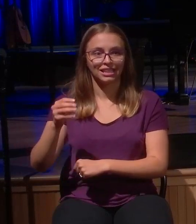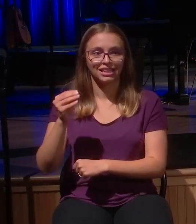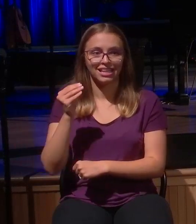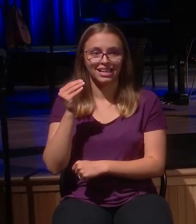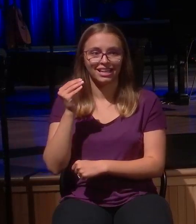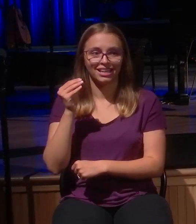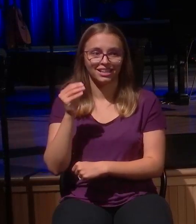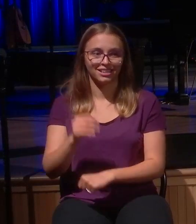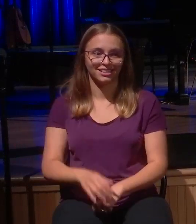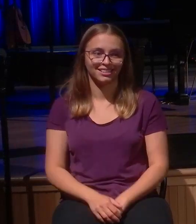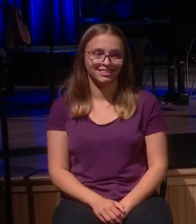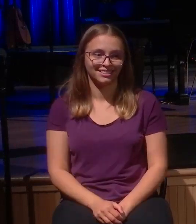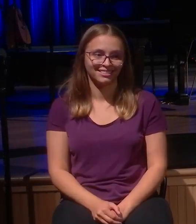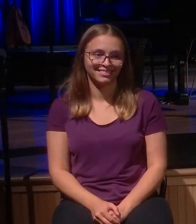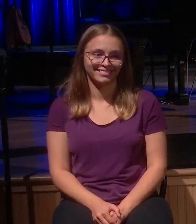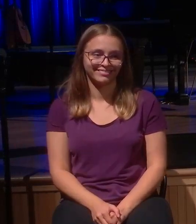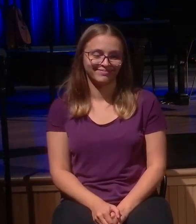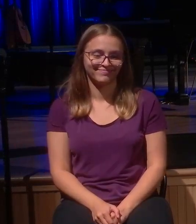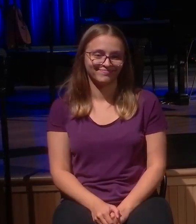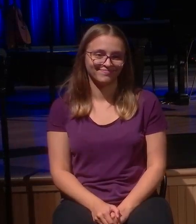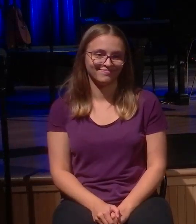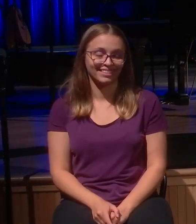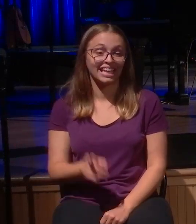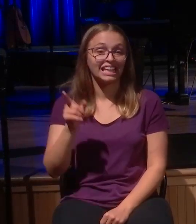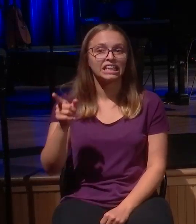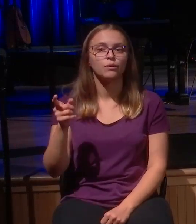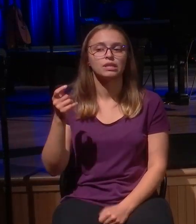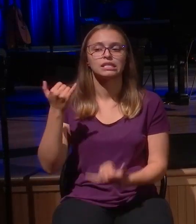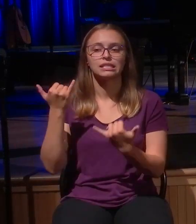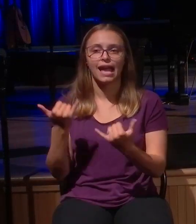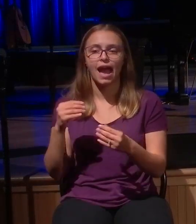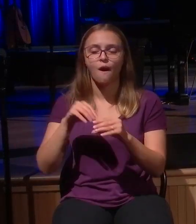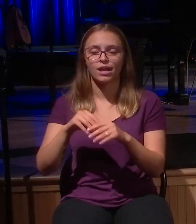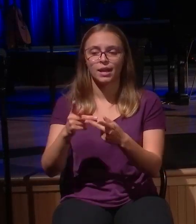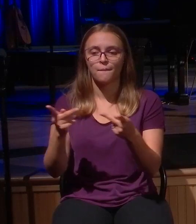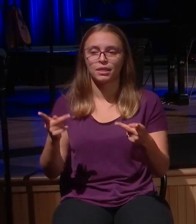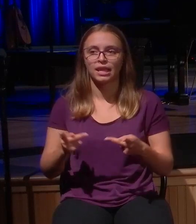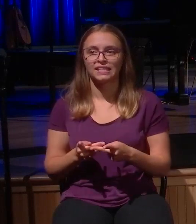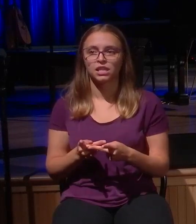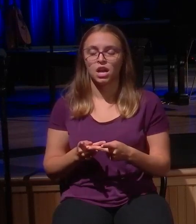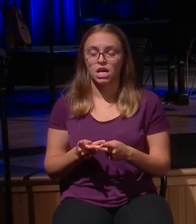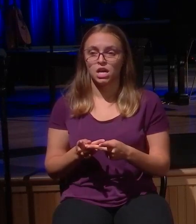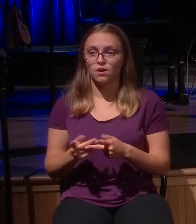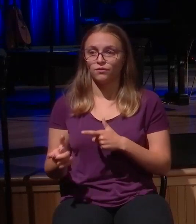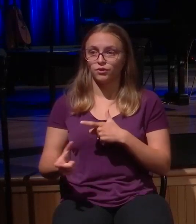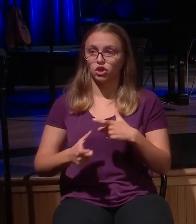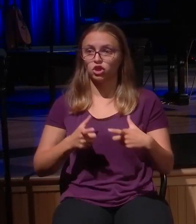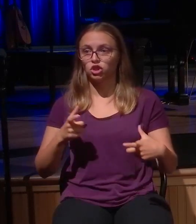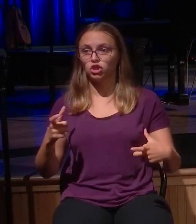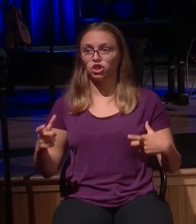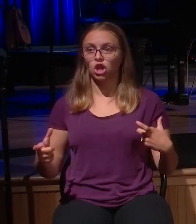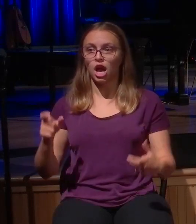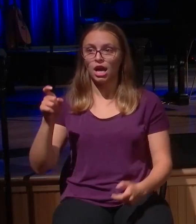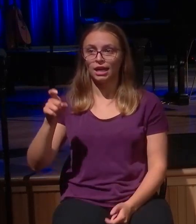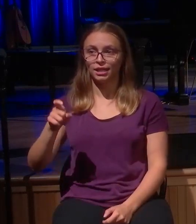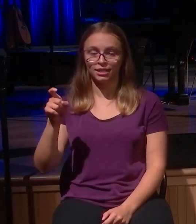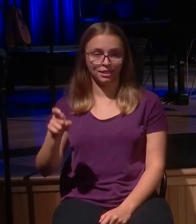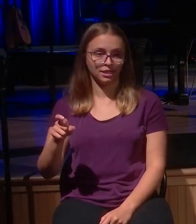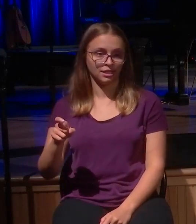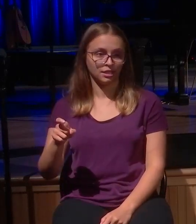place of great need. His rebellious attitude, I don't need the father, led to a recklessness. I can do life